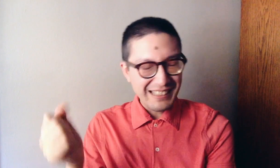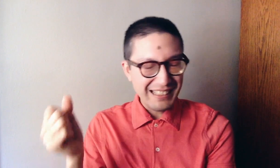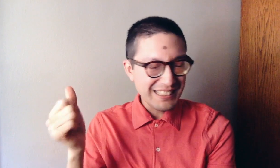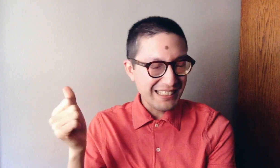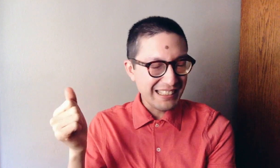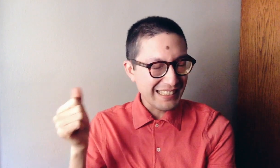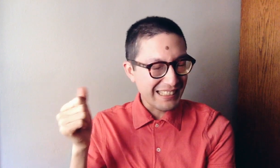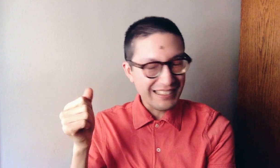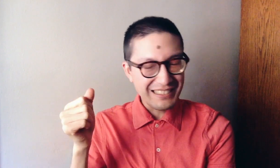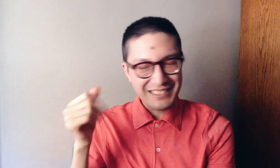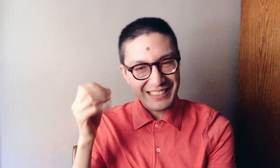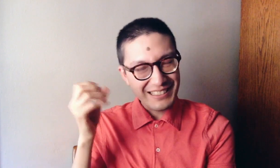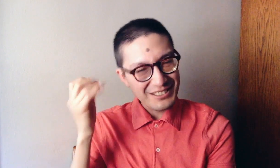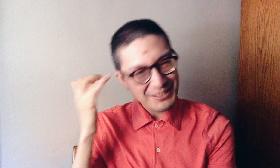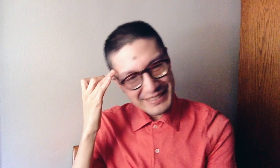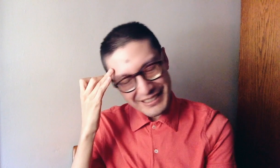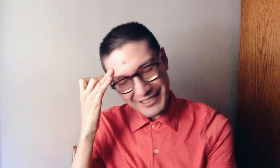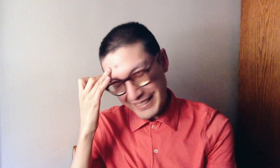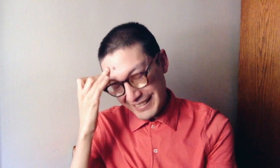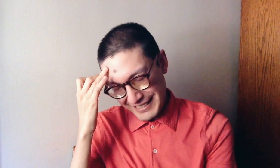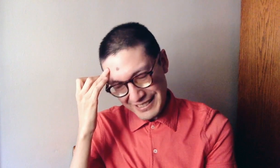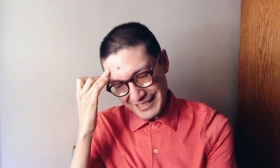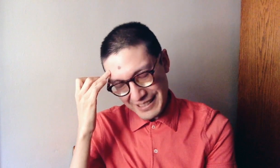think that's the next thing I'm gonna try to do, speech therapy. Um,